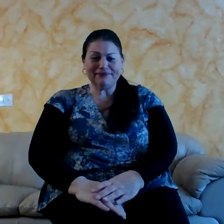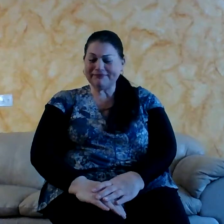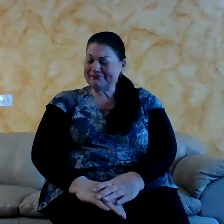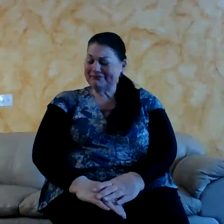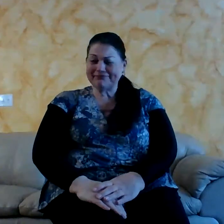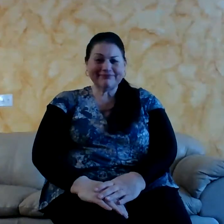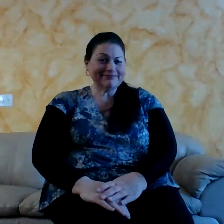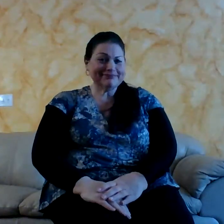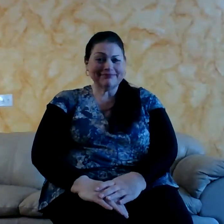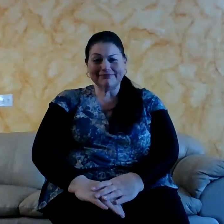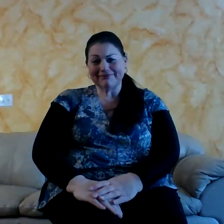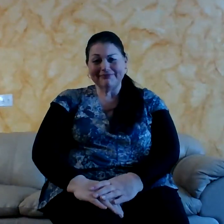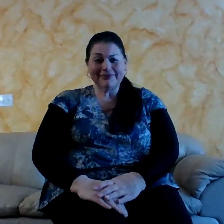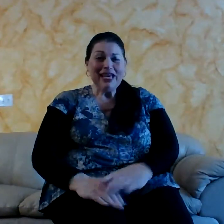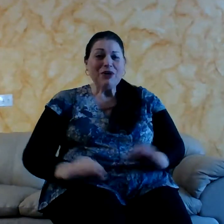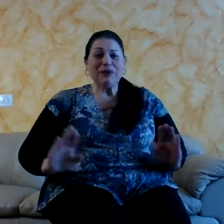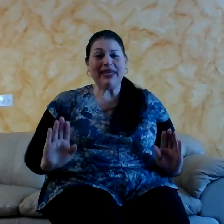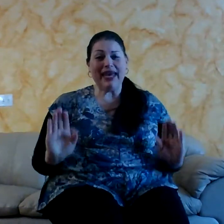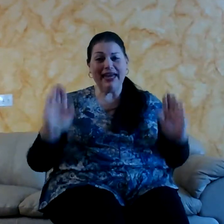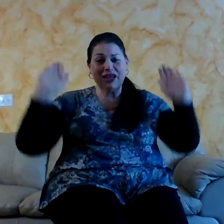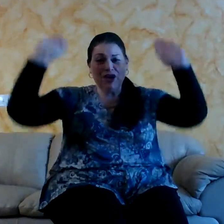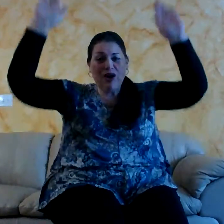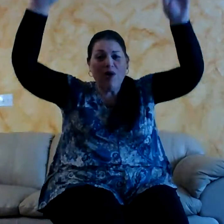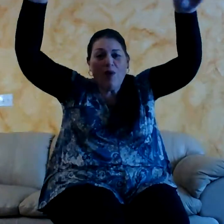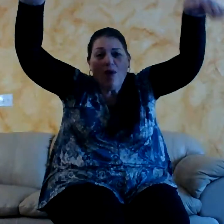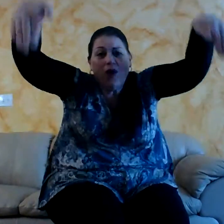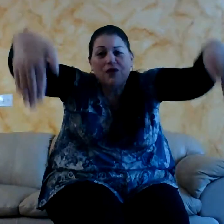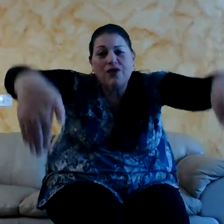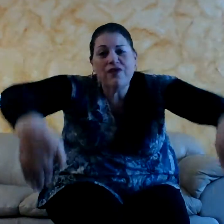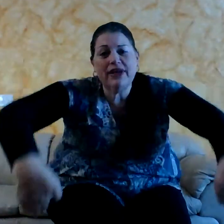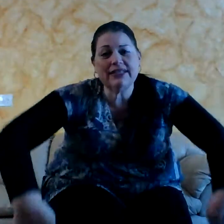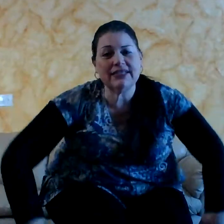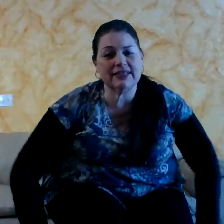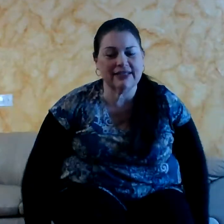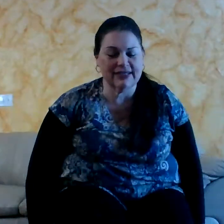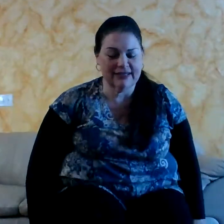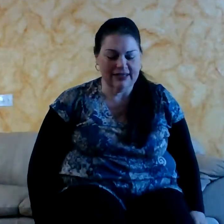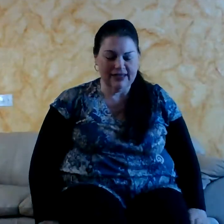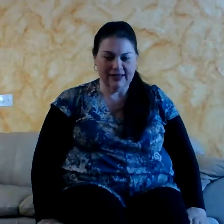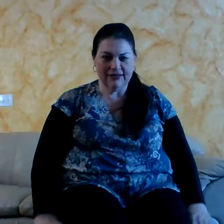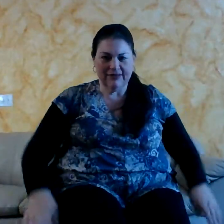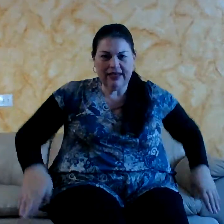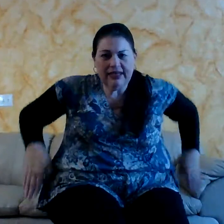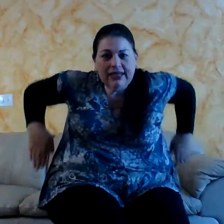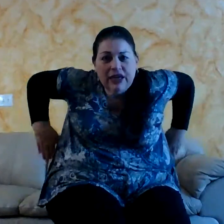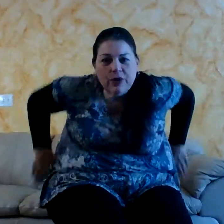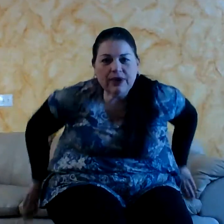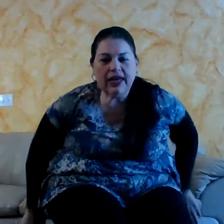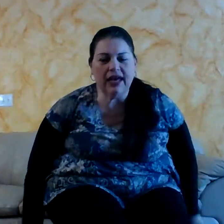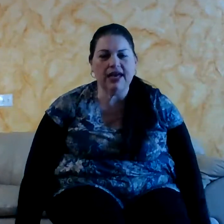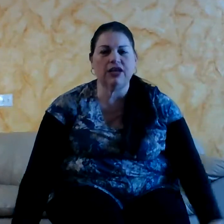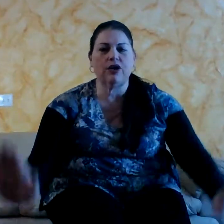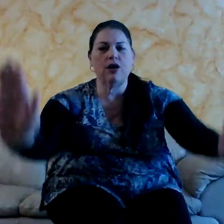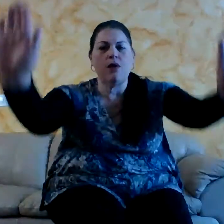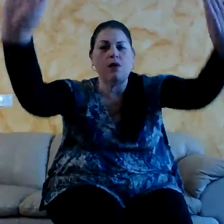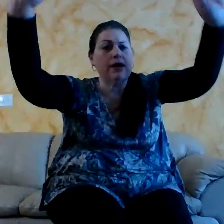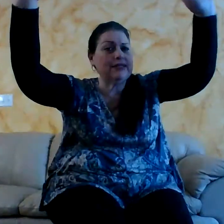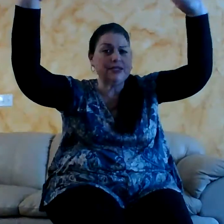We can't go over it. We can't go under